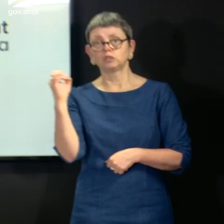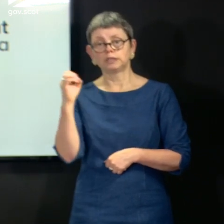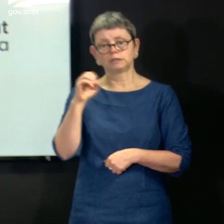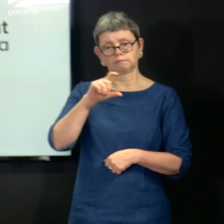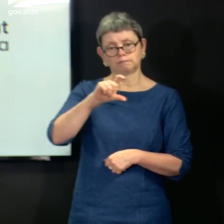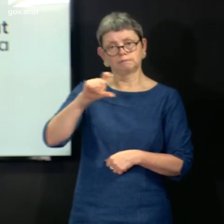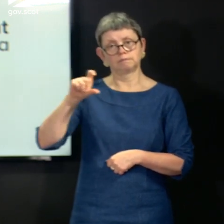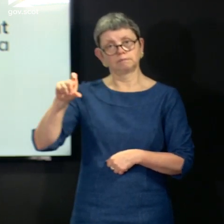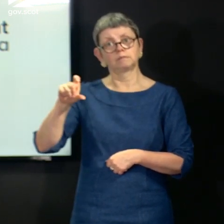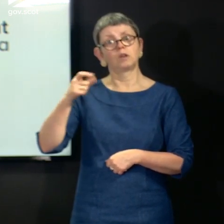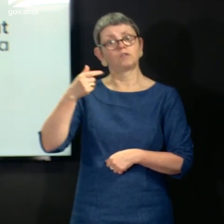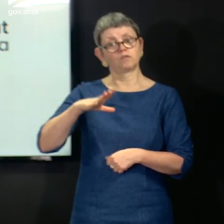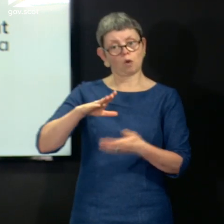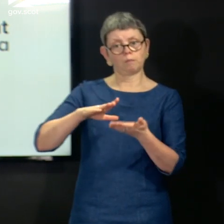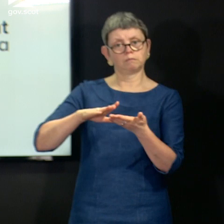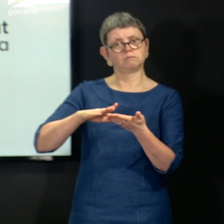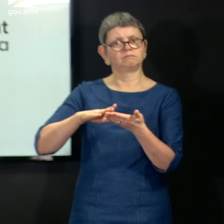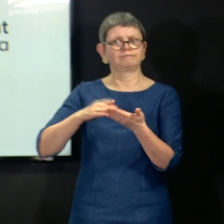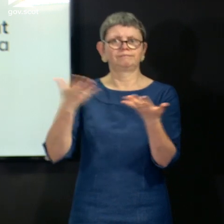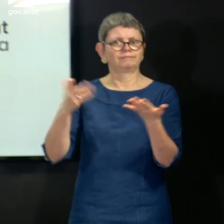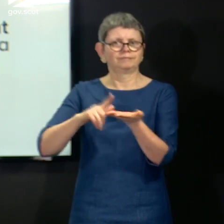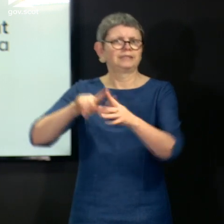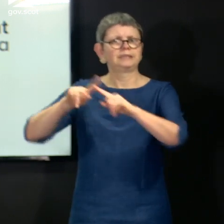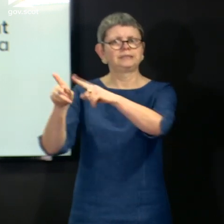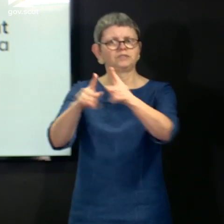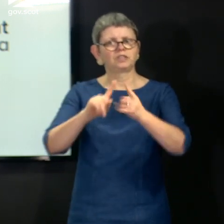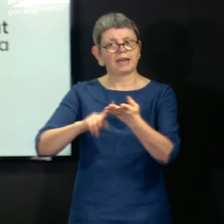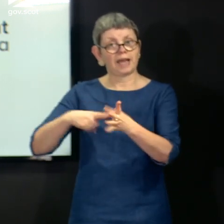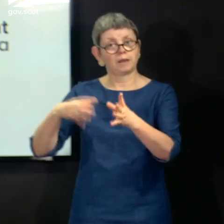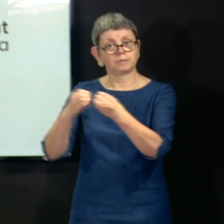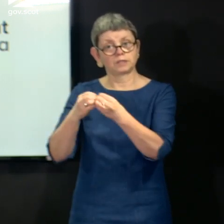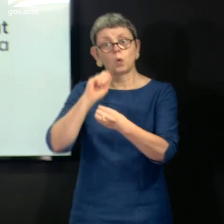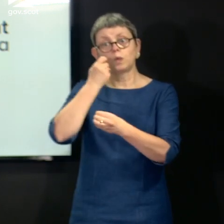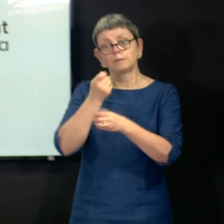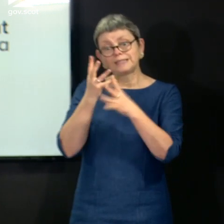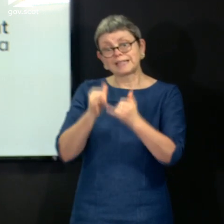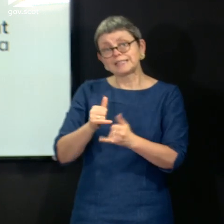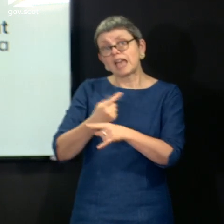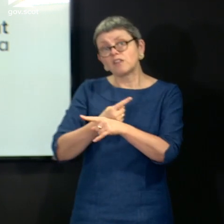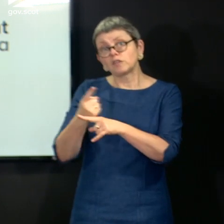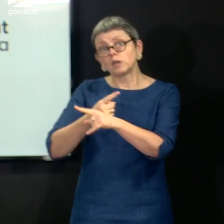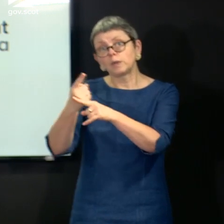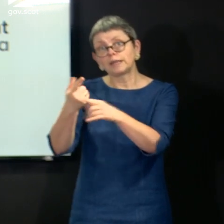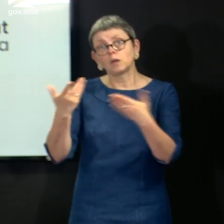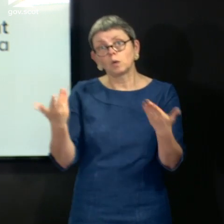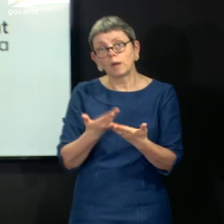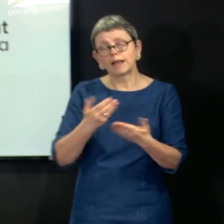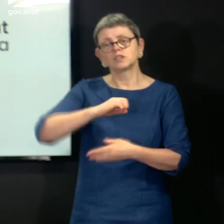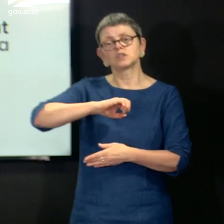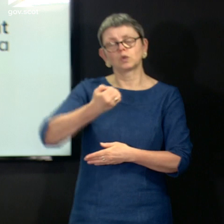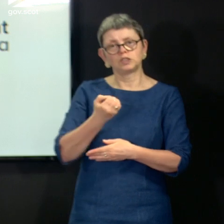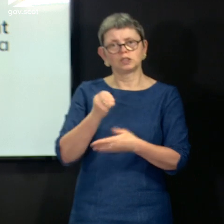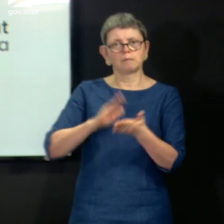biochemistry labs submitted from primary care will be tested per week at the Scottish Microbiology